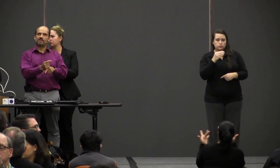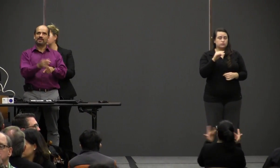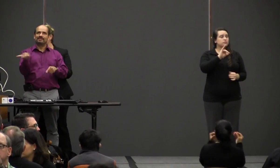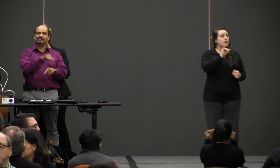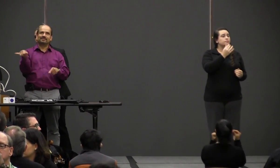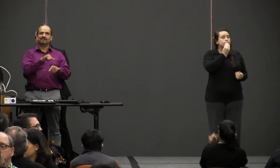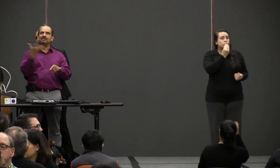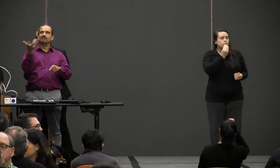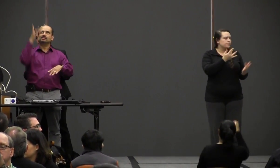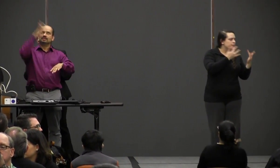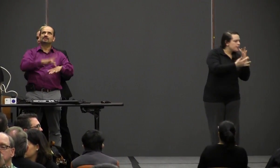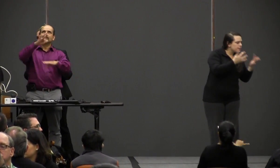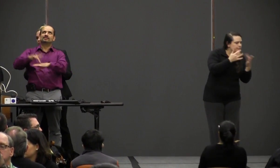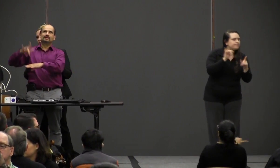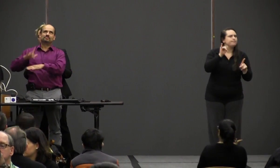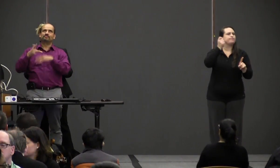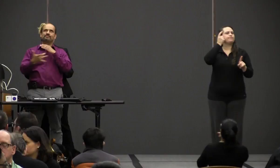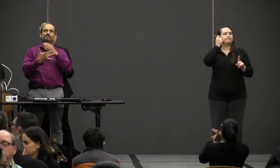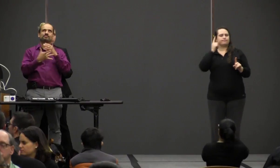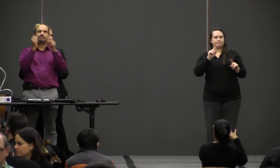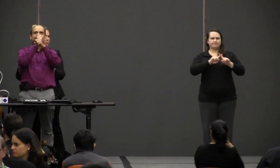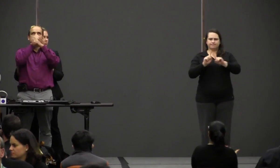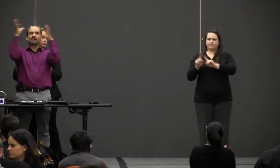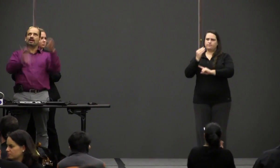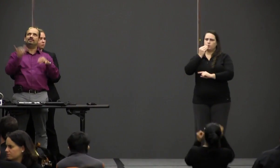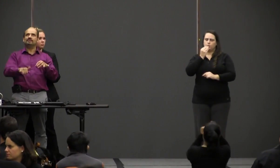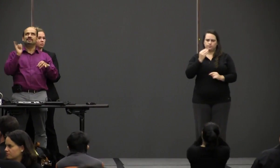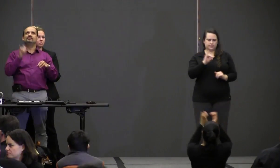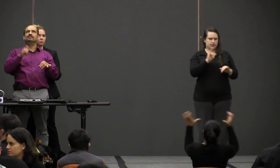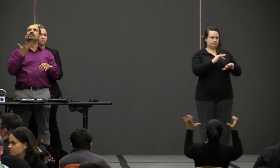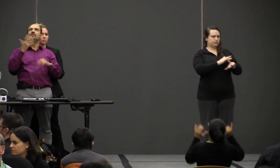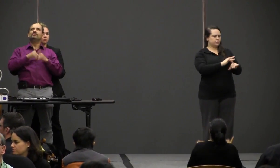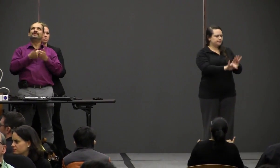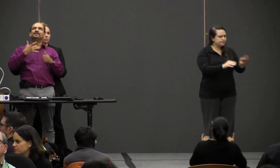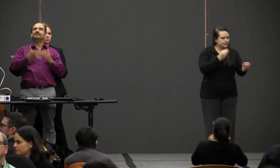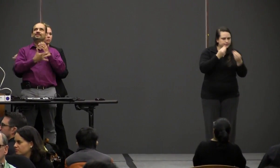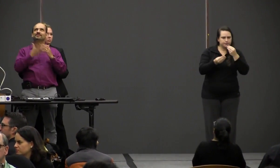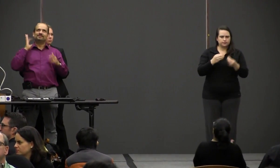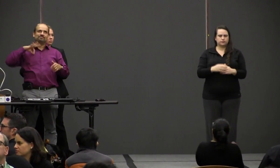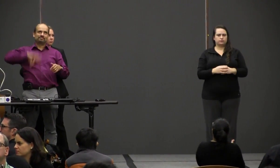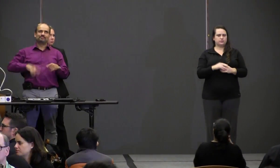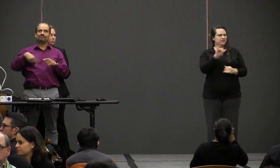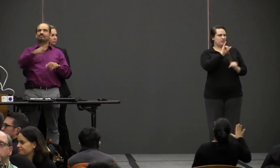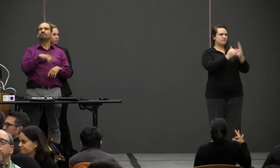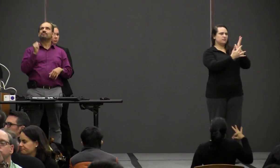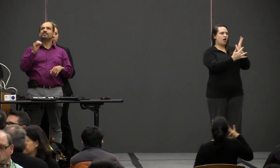and, as Aparna said, we wanted to make sure that you all had the opportunity to try out